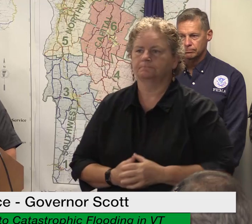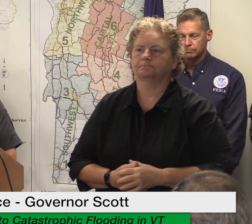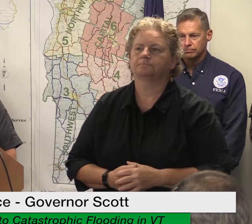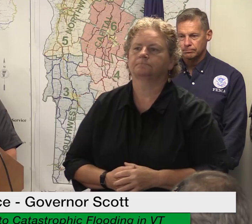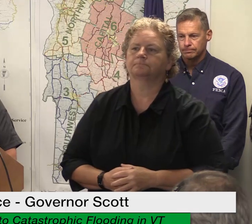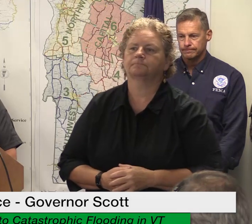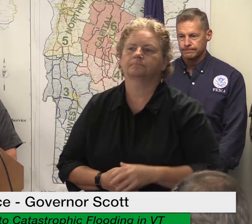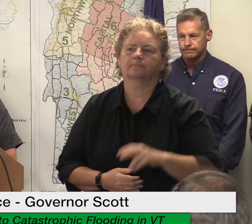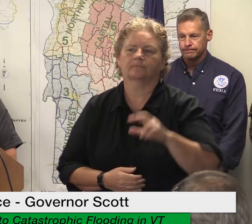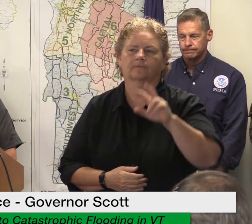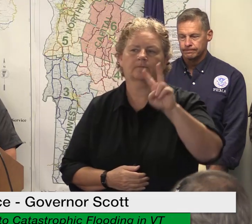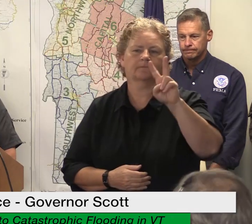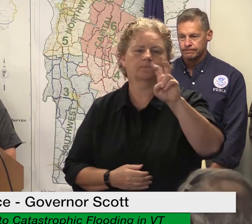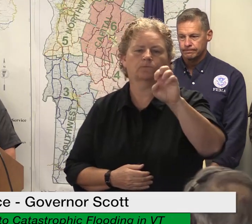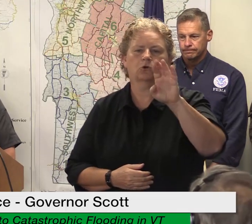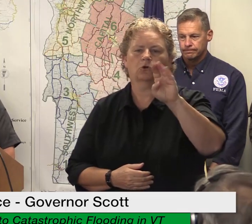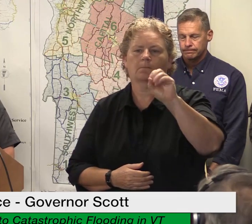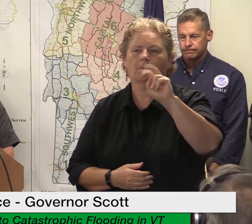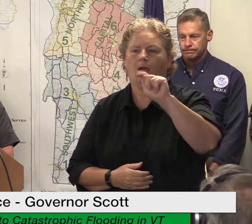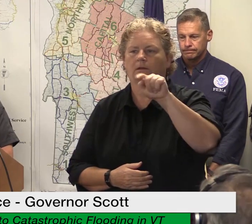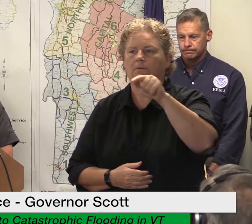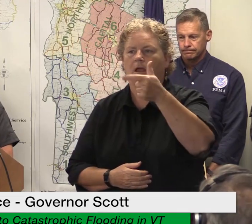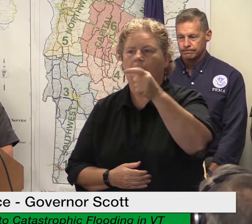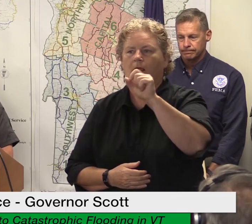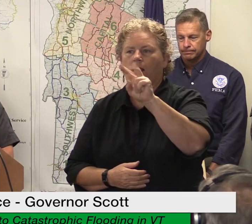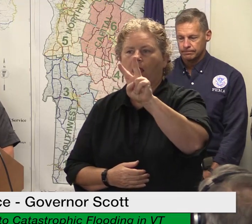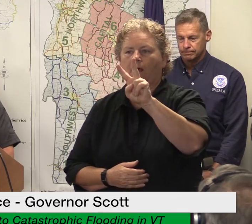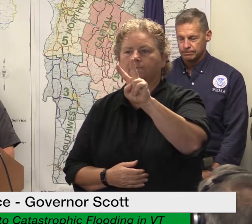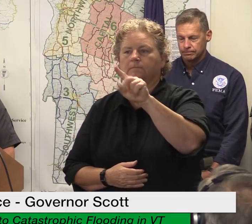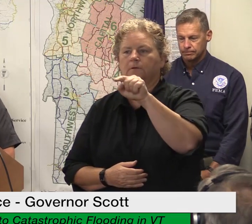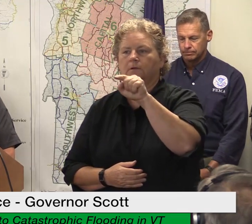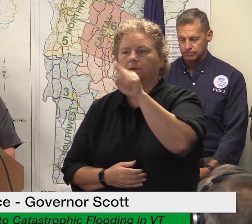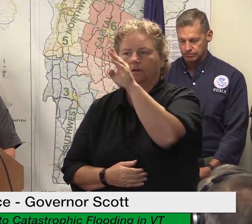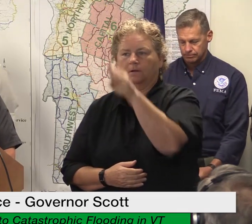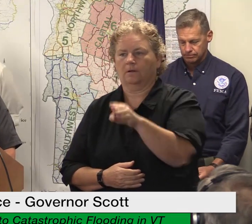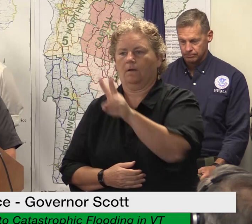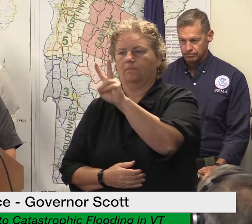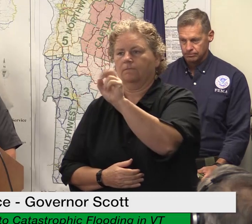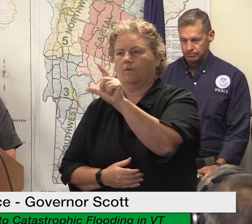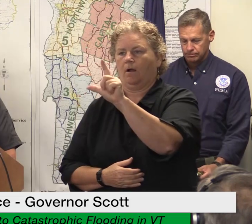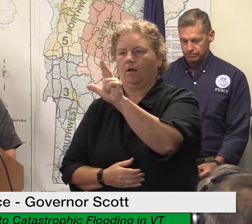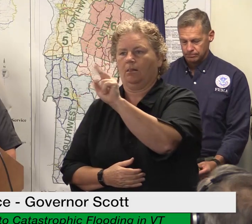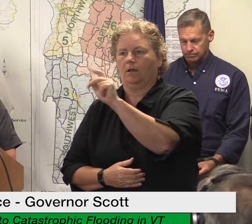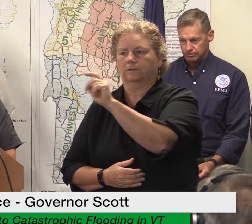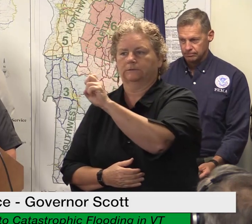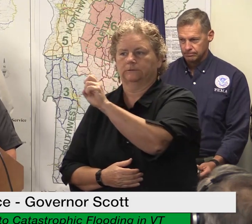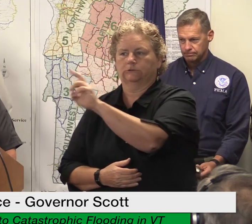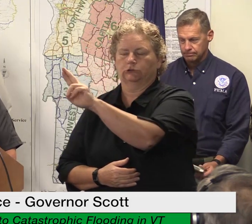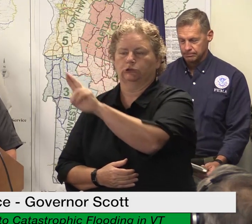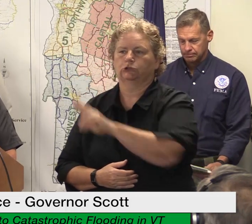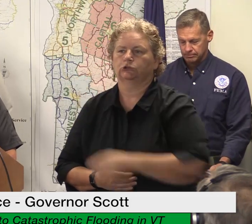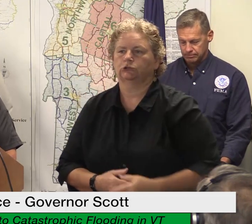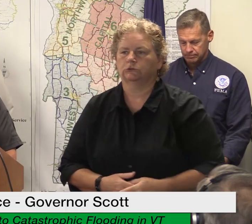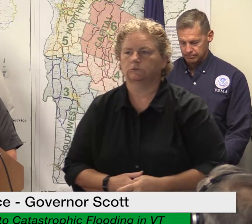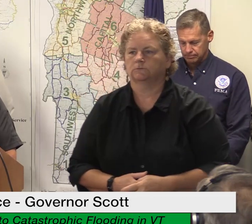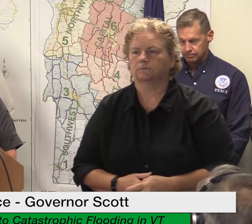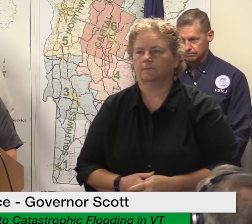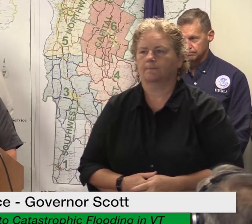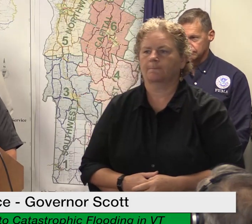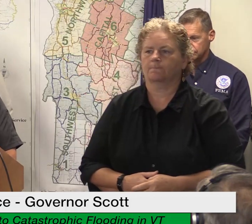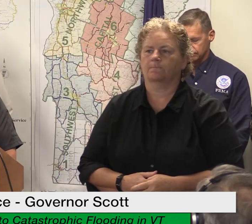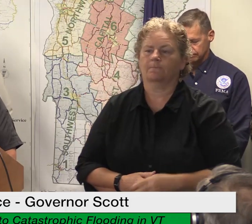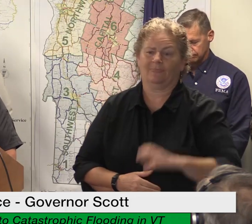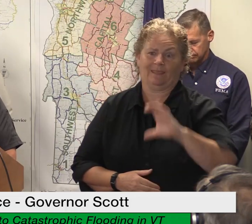forward slash volunteer if you can help as far as donations go cash is king